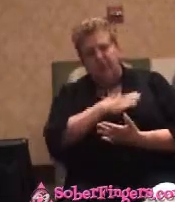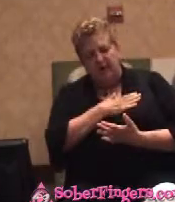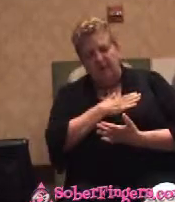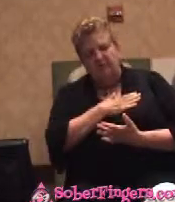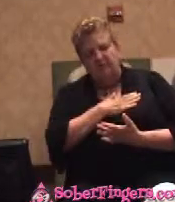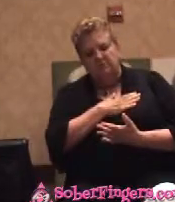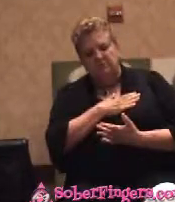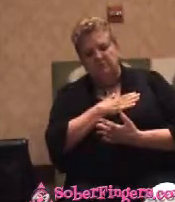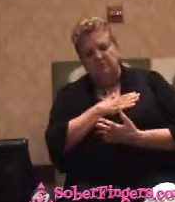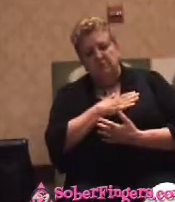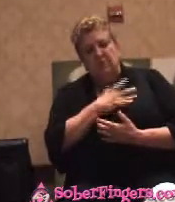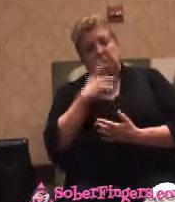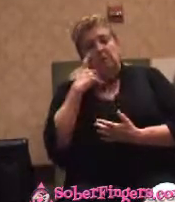Got a tear or two in my eye.